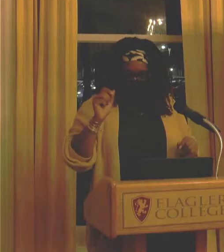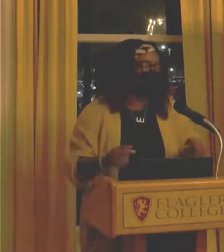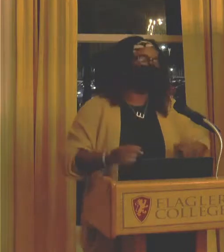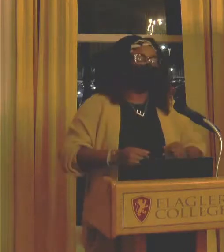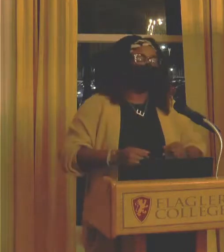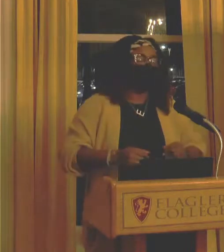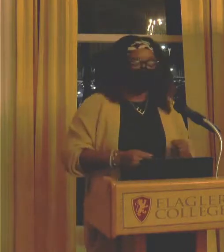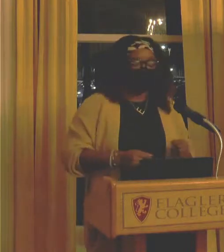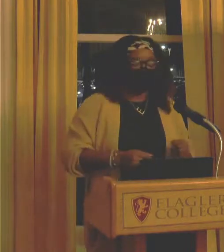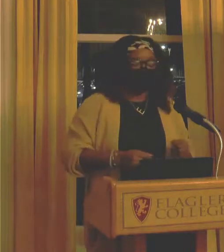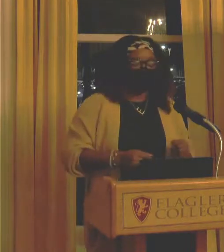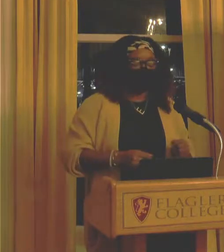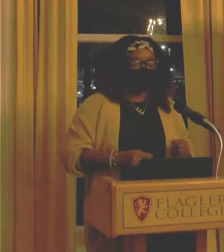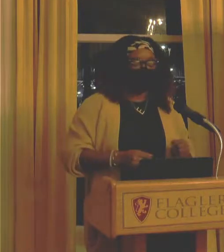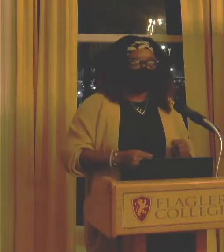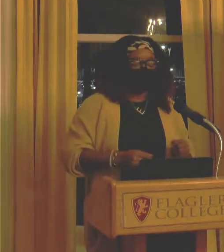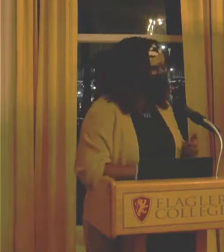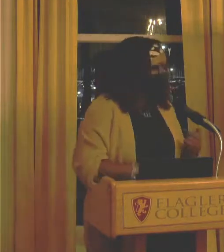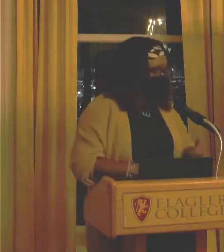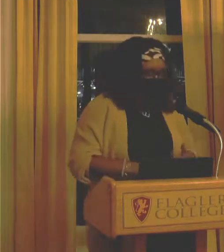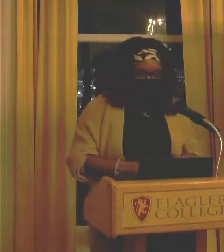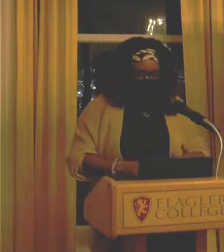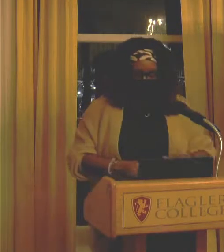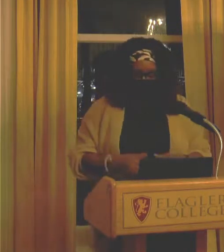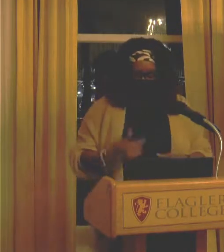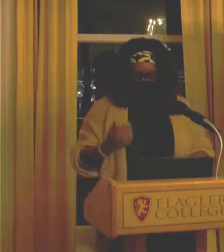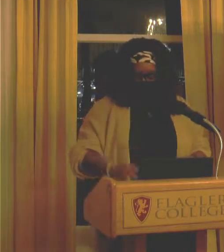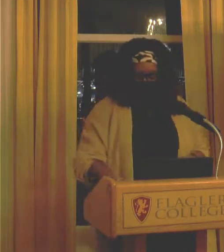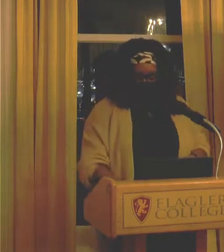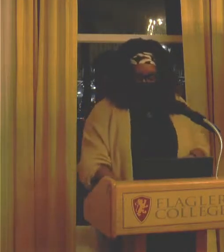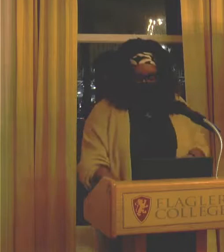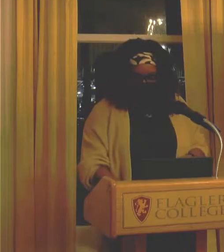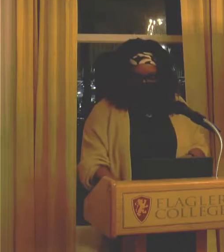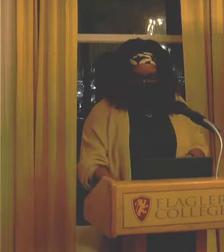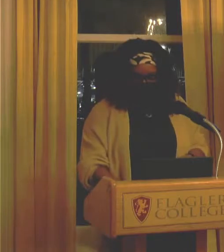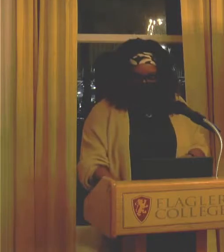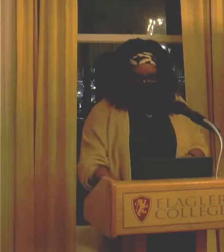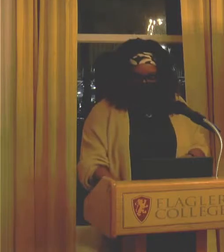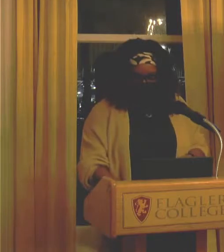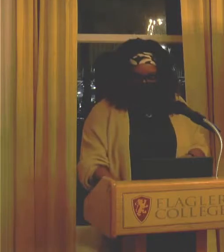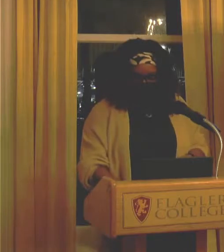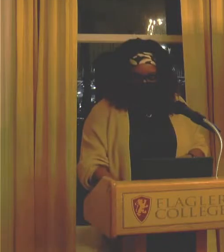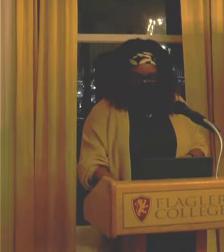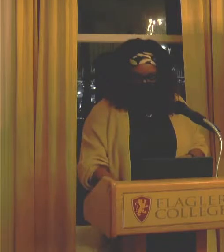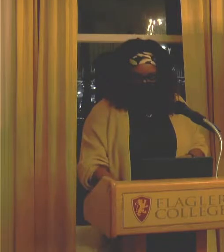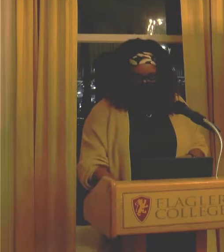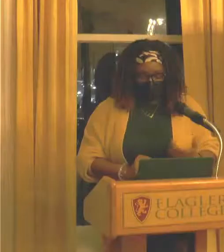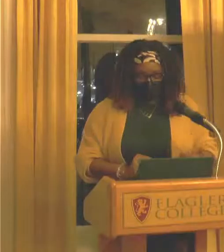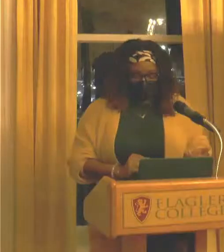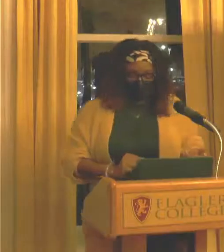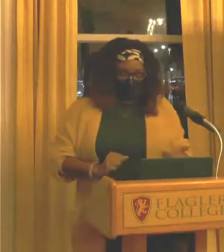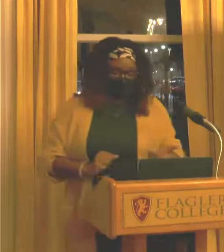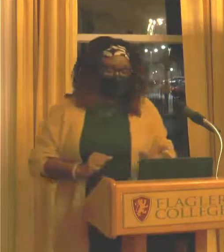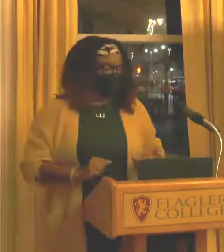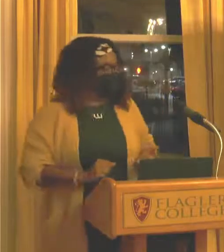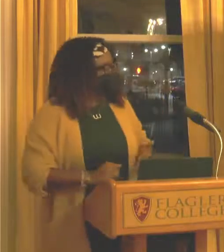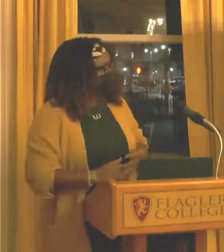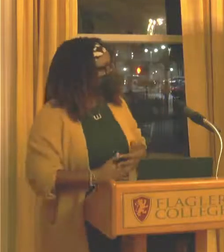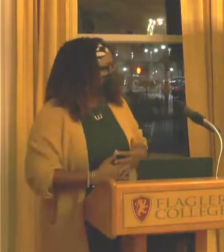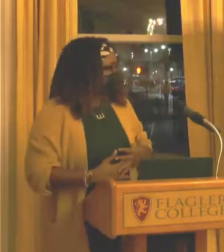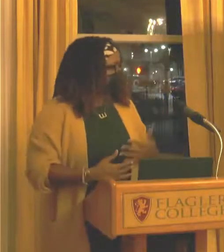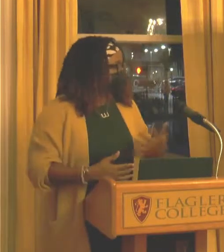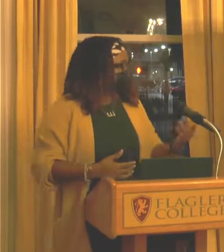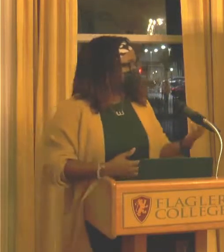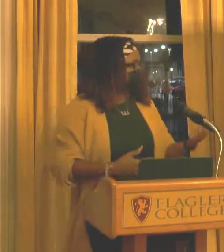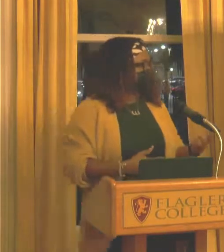went to. And I am a Reigns girl. Very proud of that. You see some of my friends there. After Reigns, I went to Florida